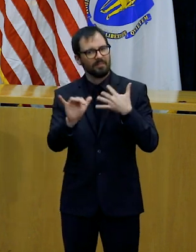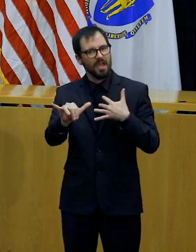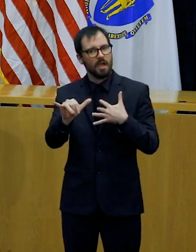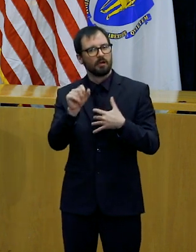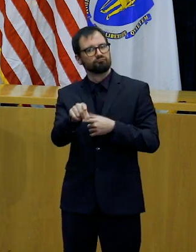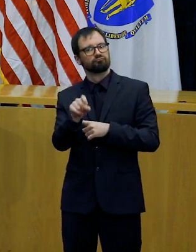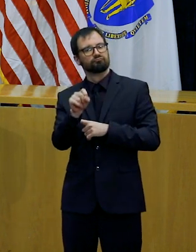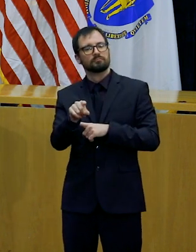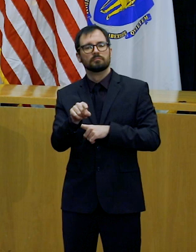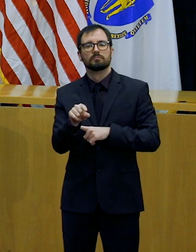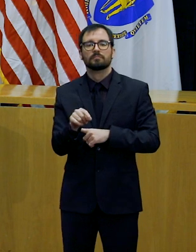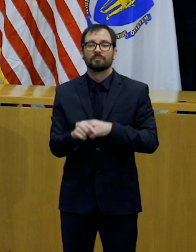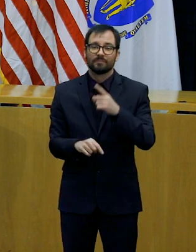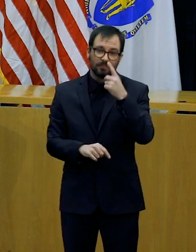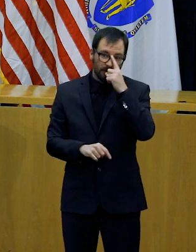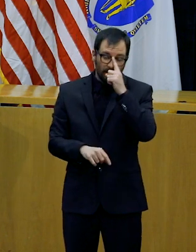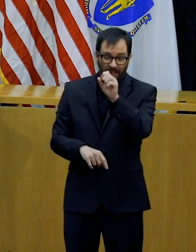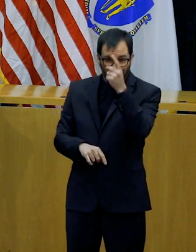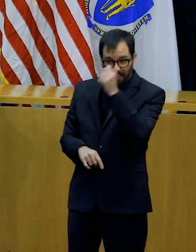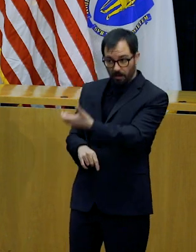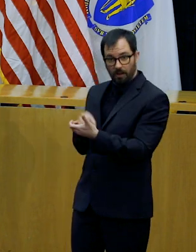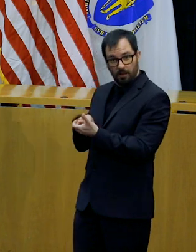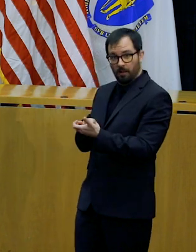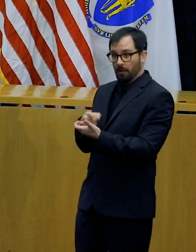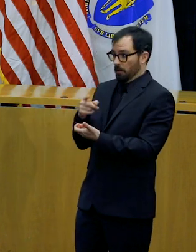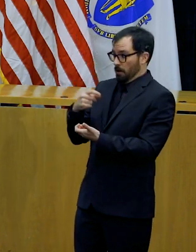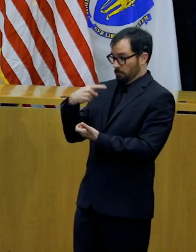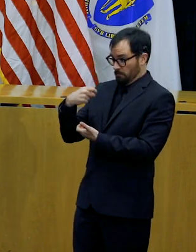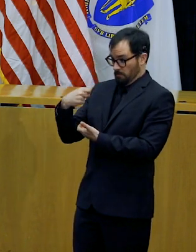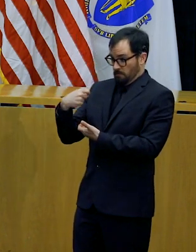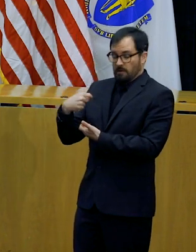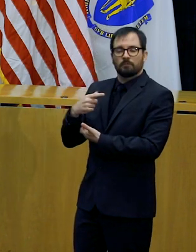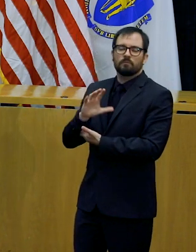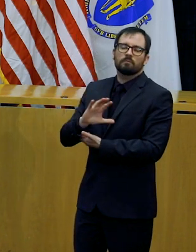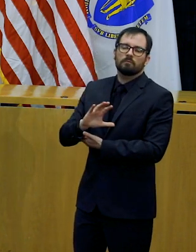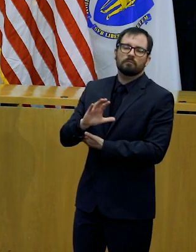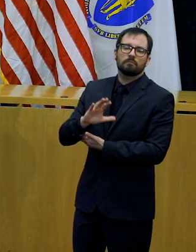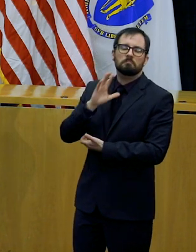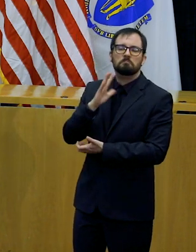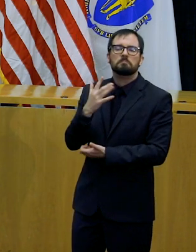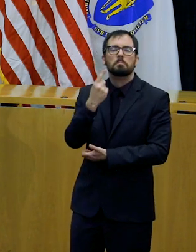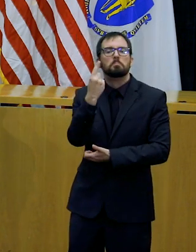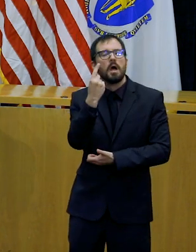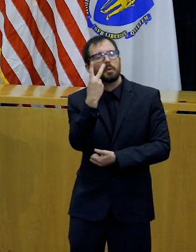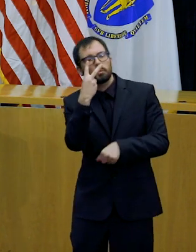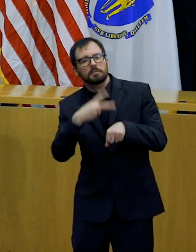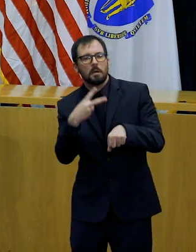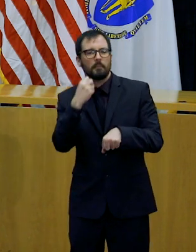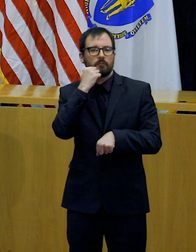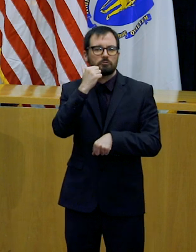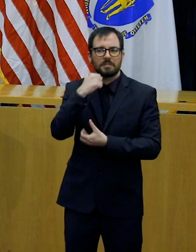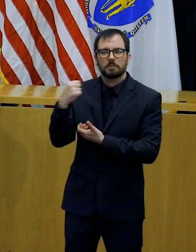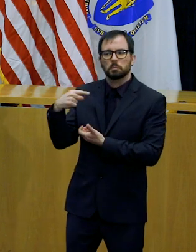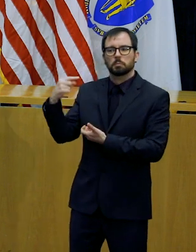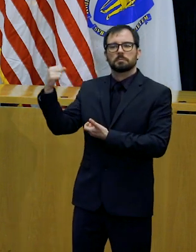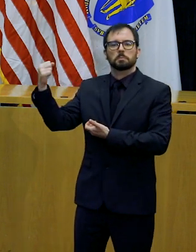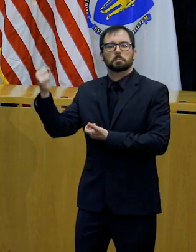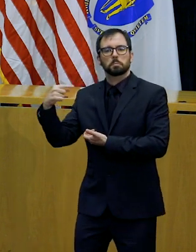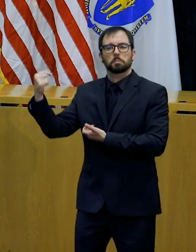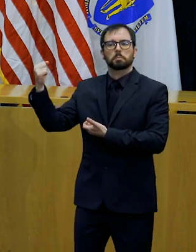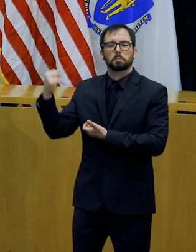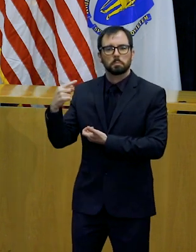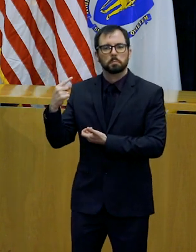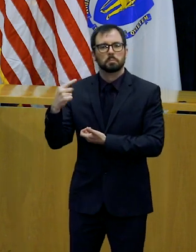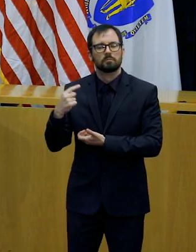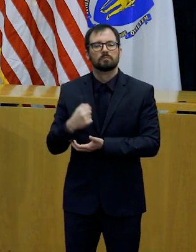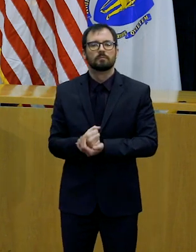information overload many already feel. Most days we will only push out one or two notifications, but this is a great way to stay in touch